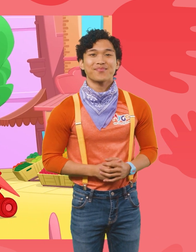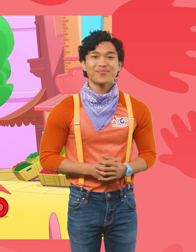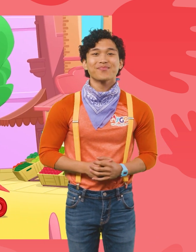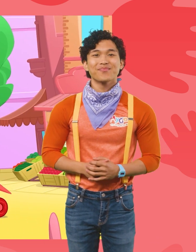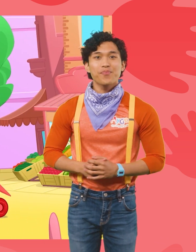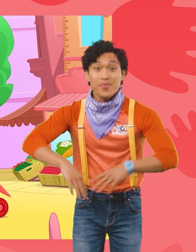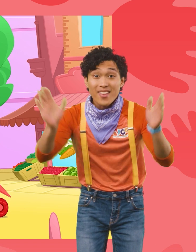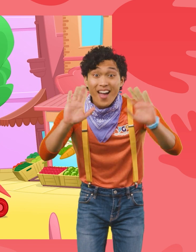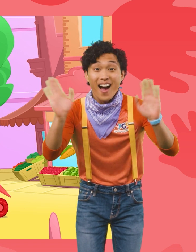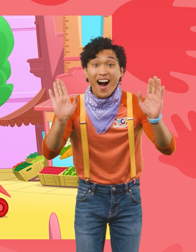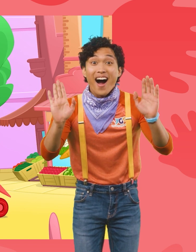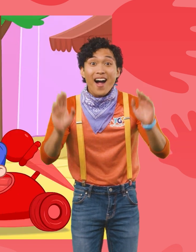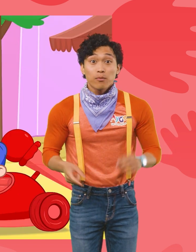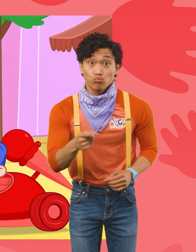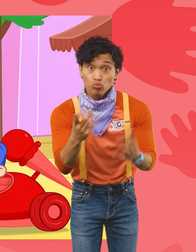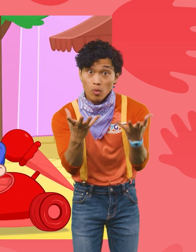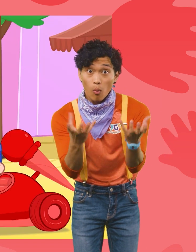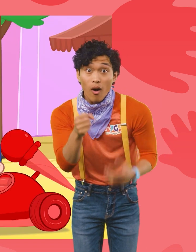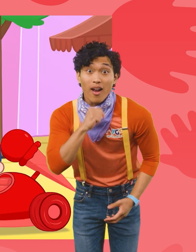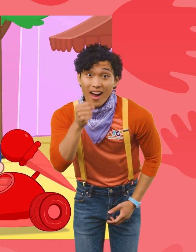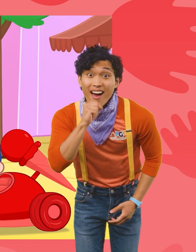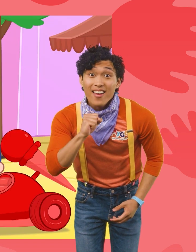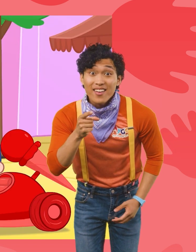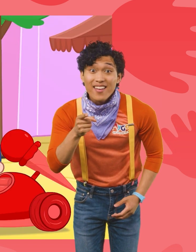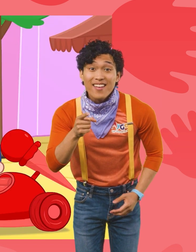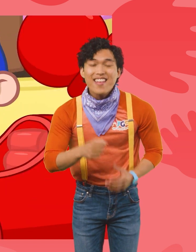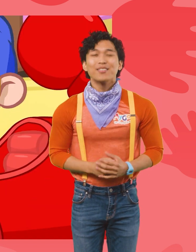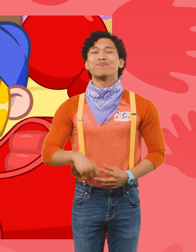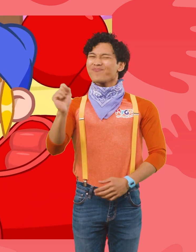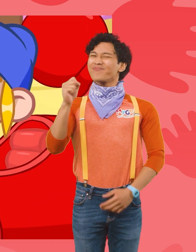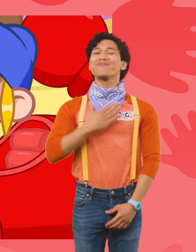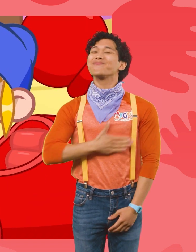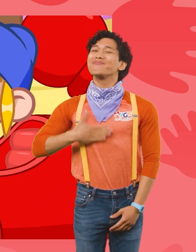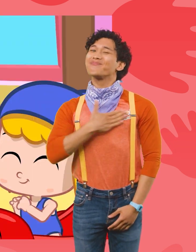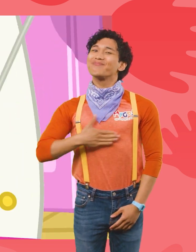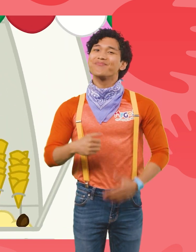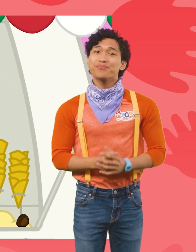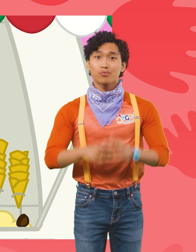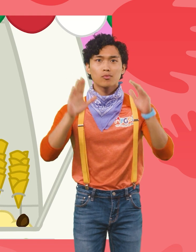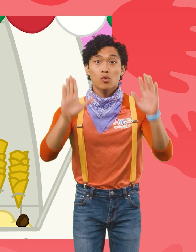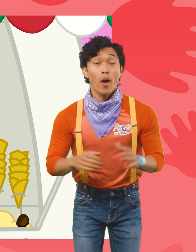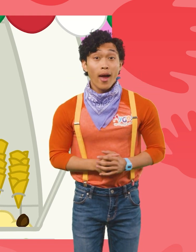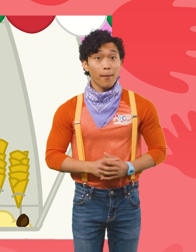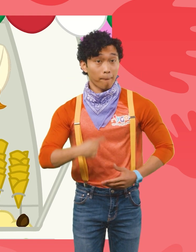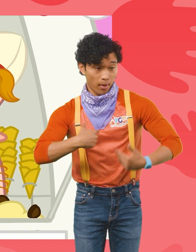Hi, kids! Would you like some ice cream? Yes, please! Great! I have